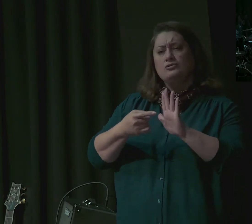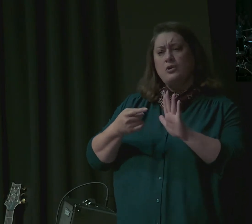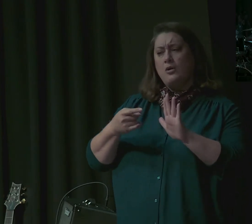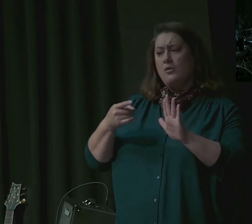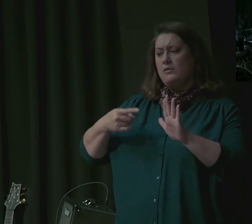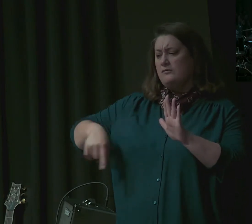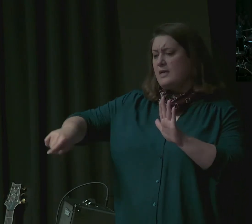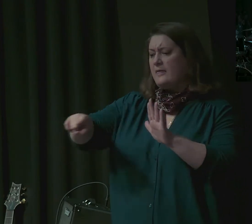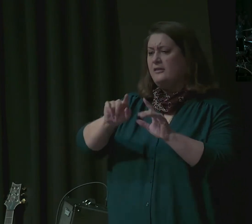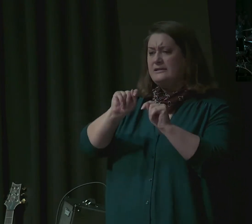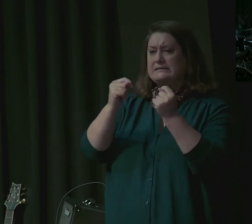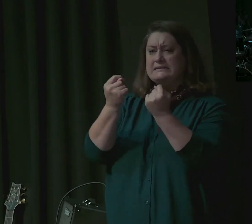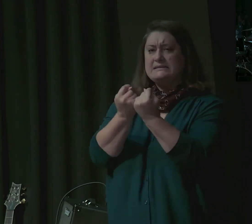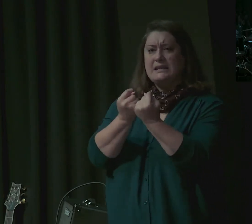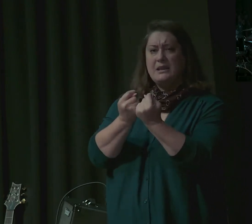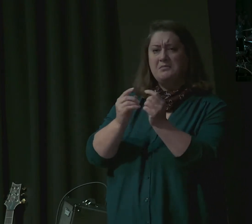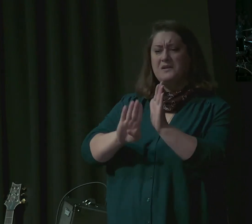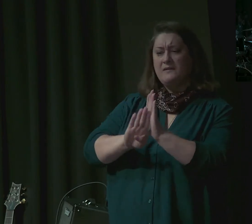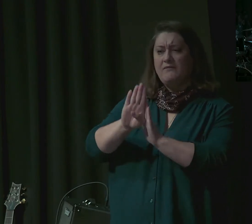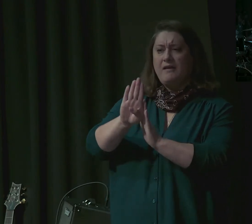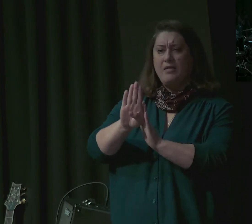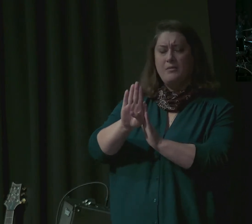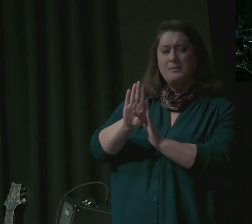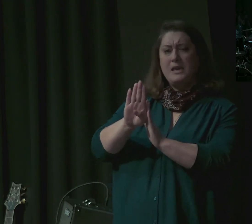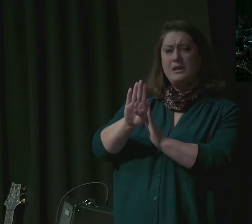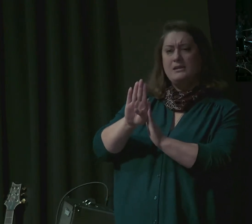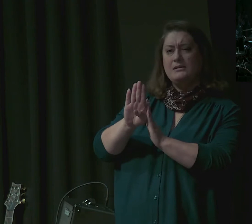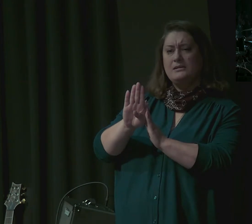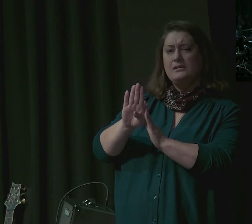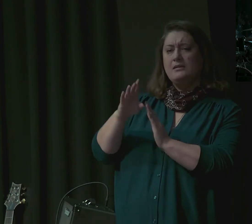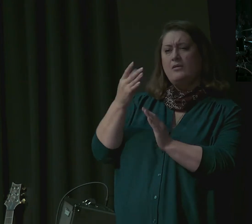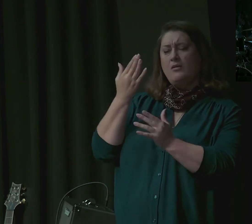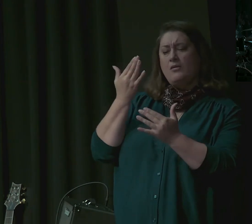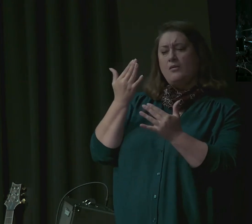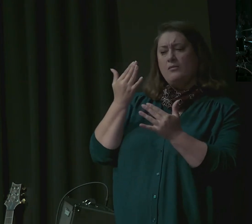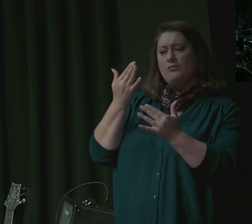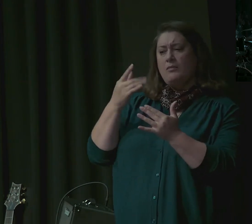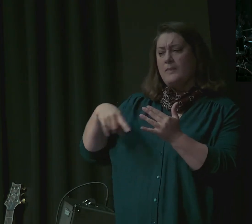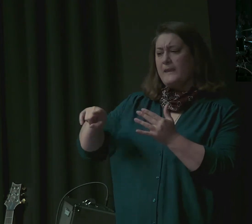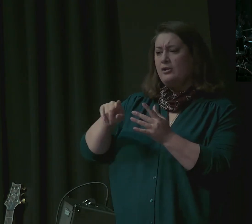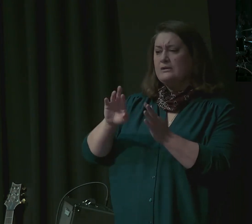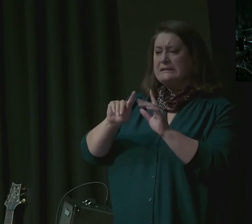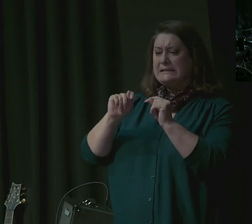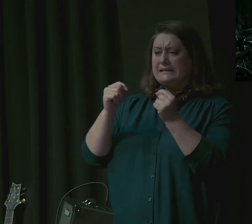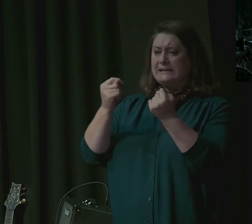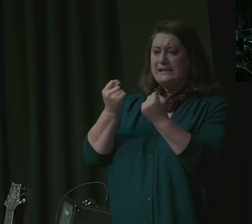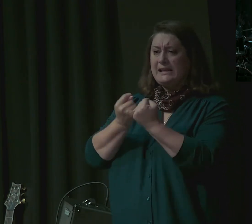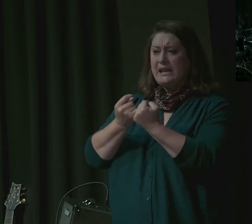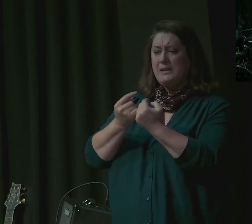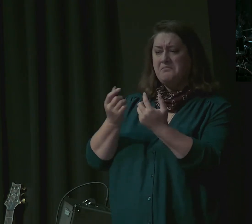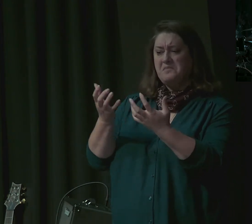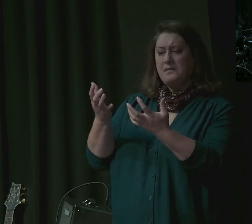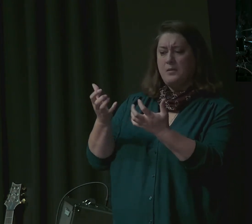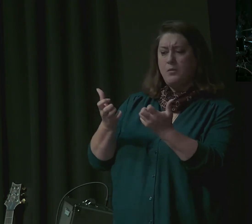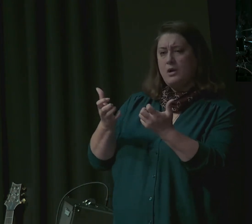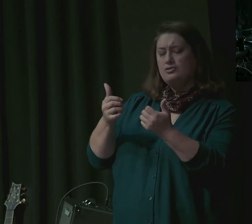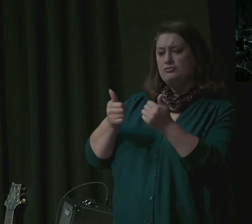small jealousies and jockeying for favor, for starting positions, or even for public acclaim.